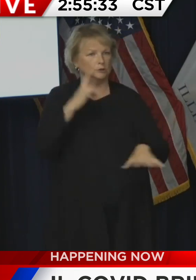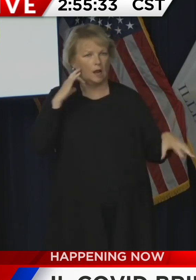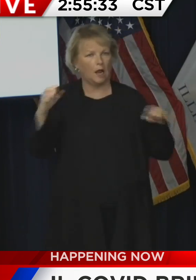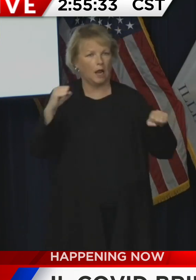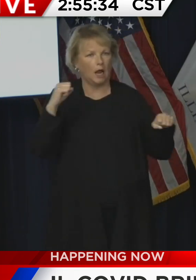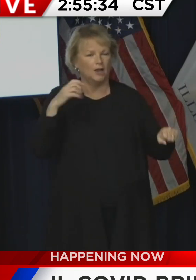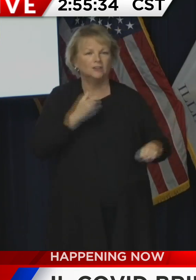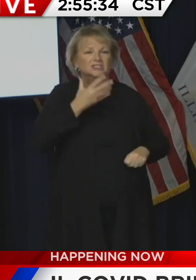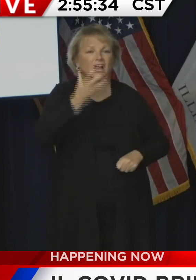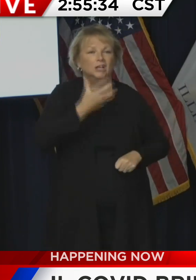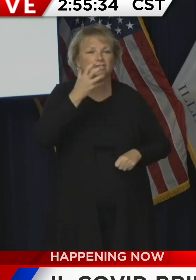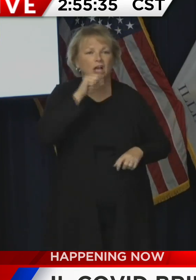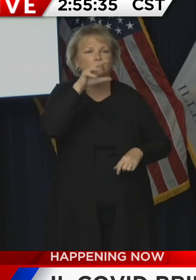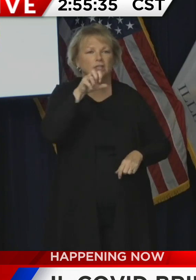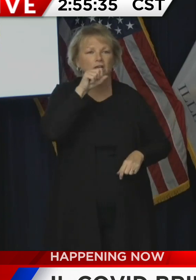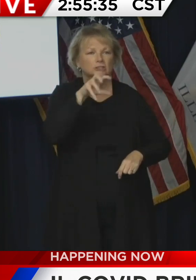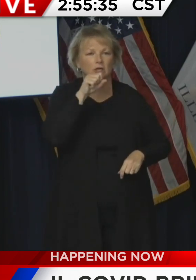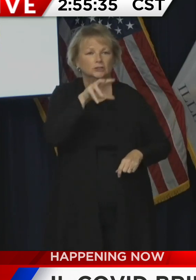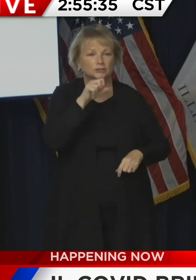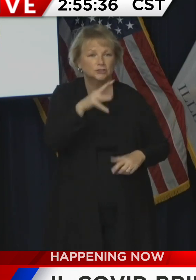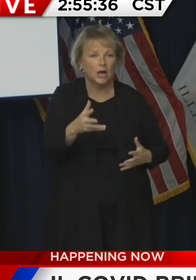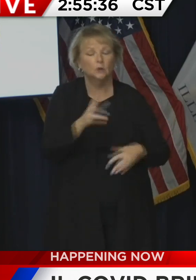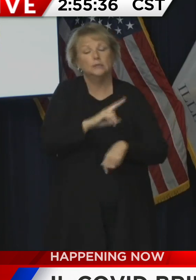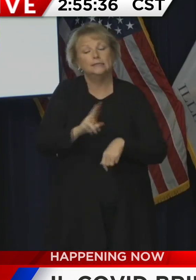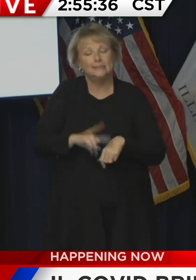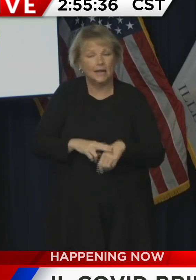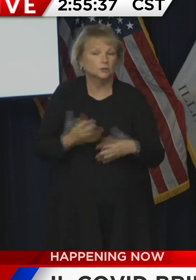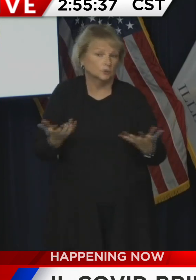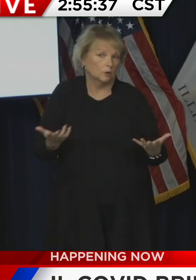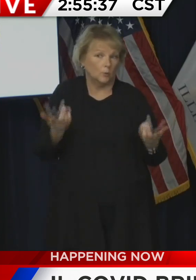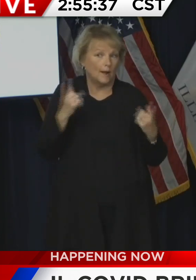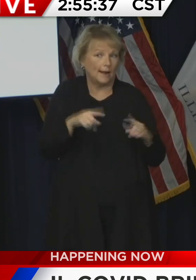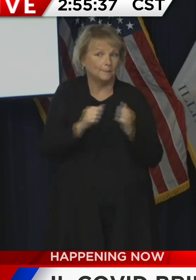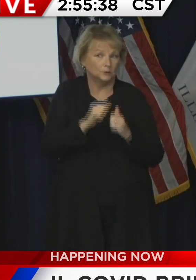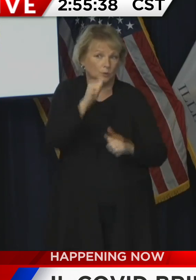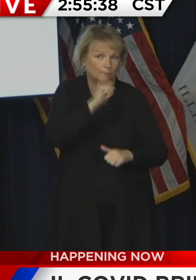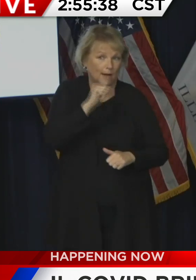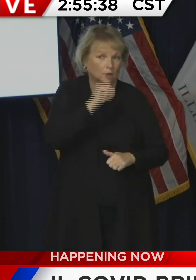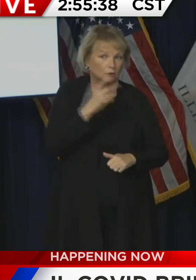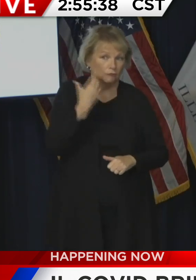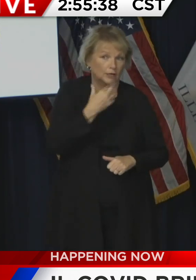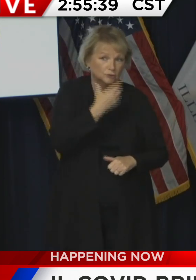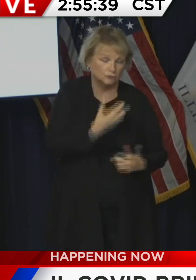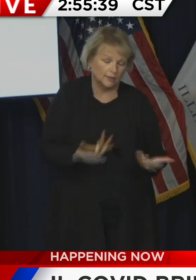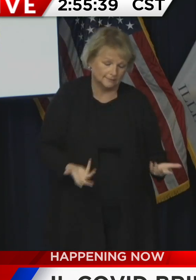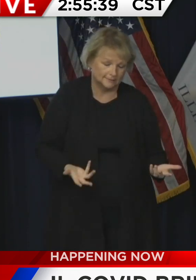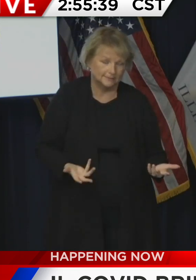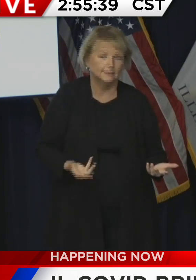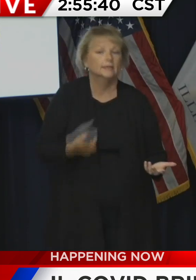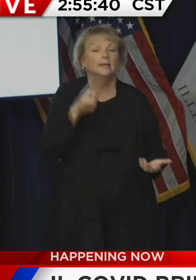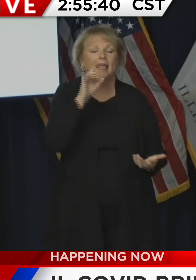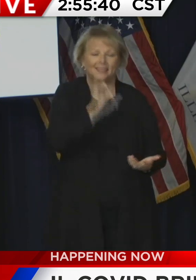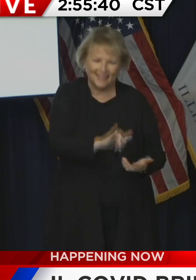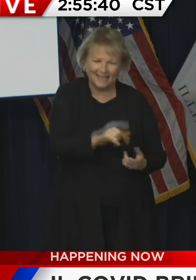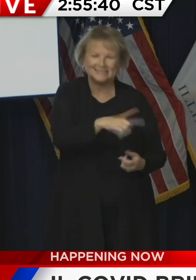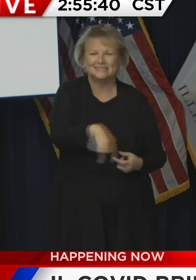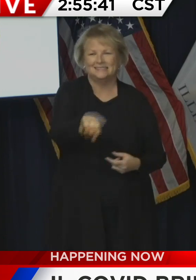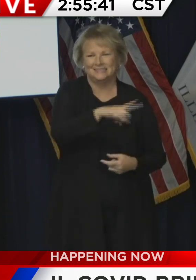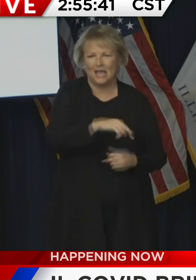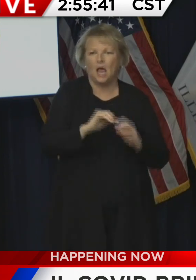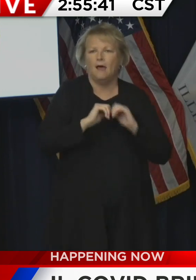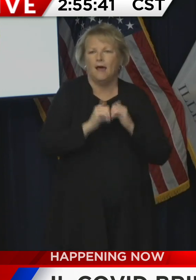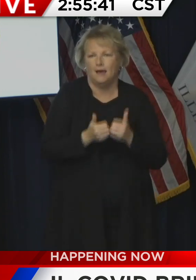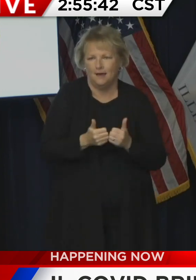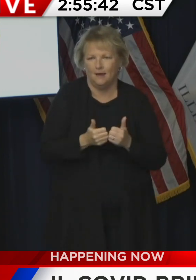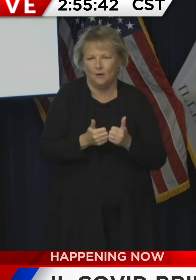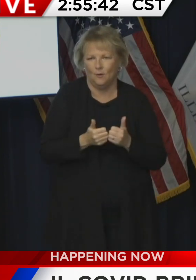because there's noise in the place. mean, the natural things that people do in bars and restaurants, unfortunately, are exactly the natural way